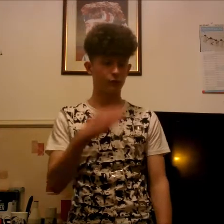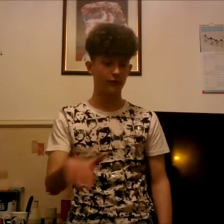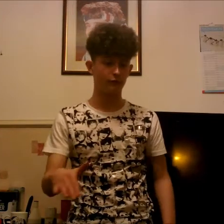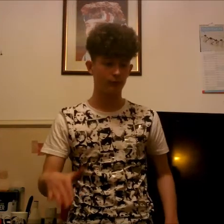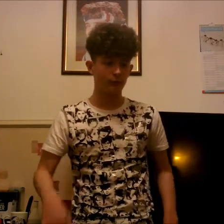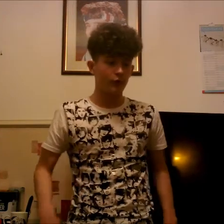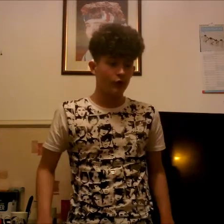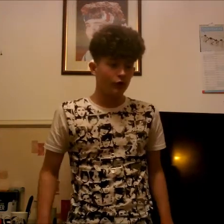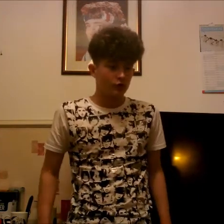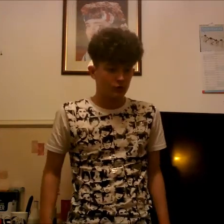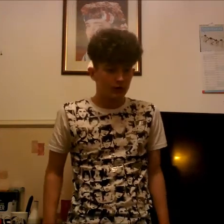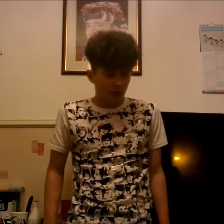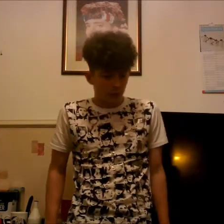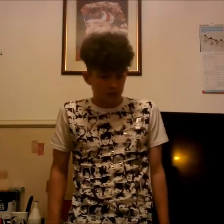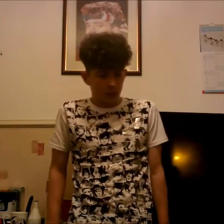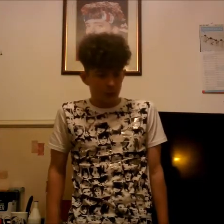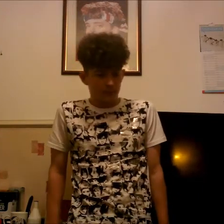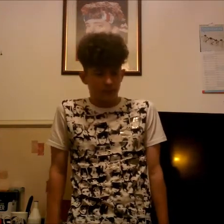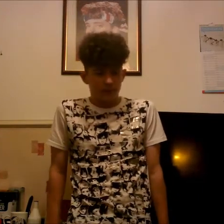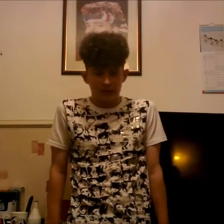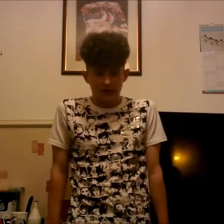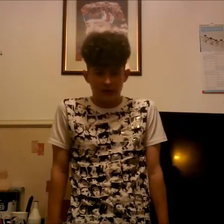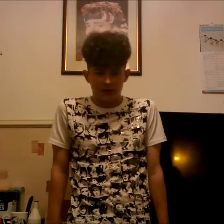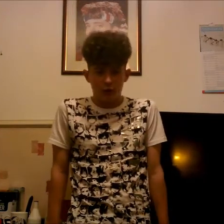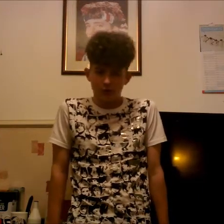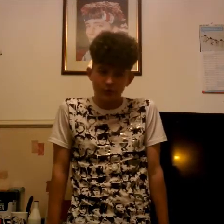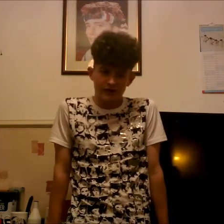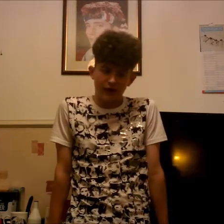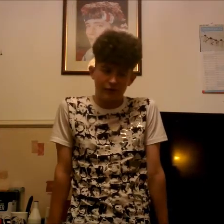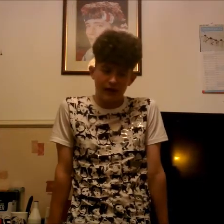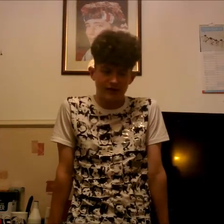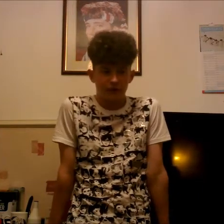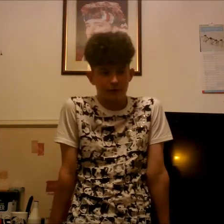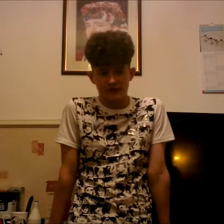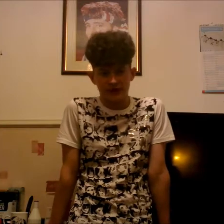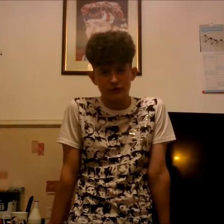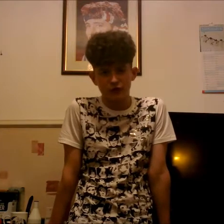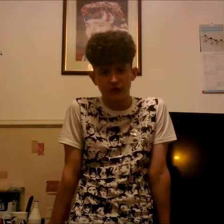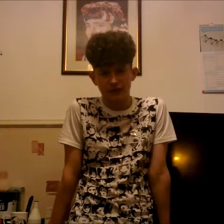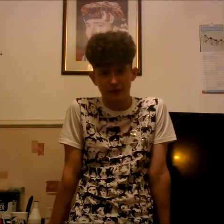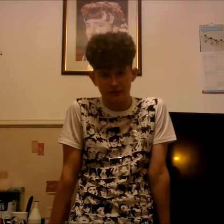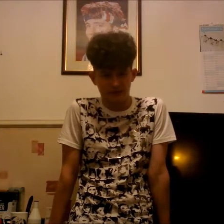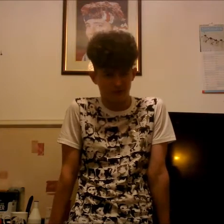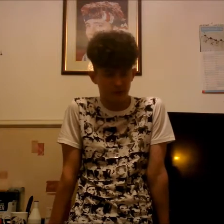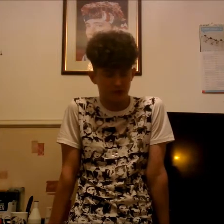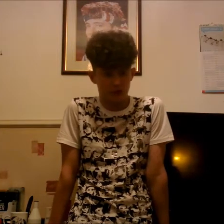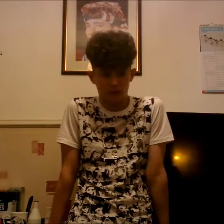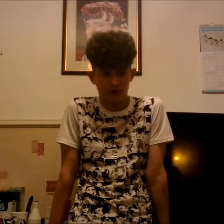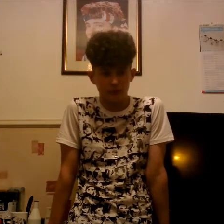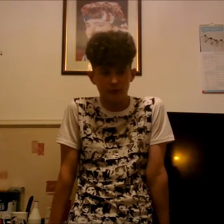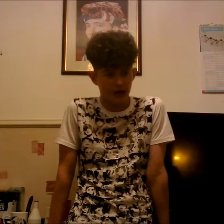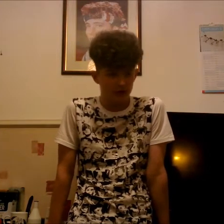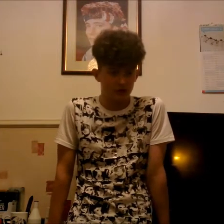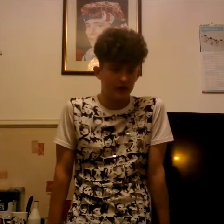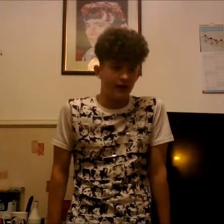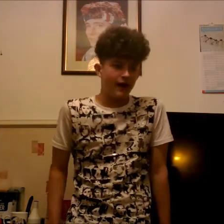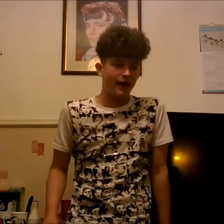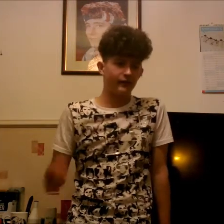painful so we're going to the hospital the hospital staff asked if i was a rangers fan but that was so random but actually at the